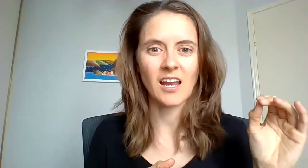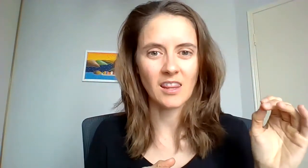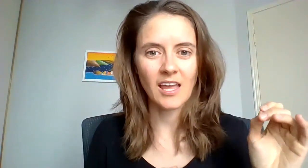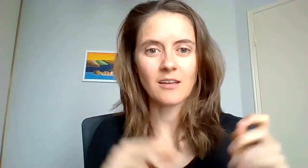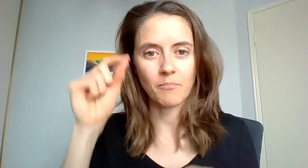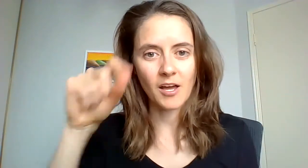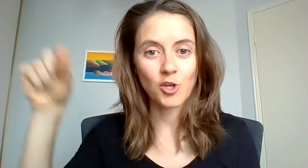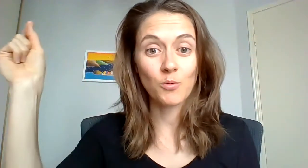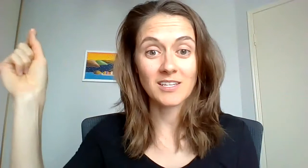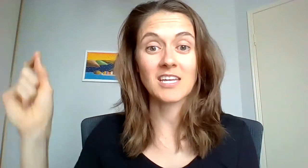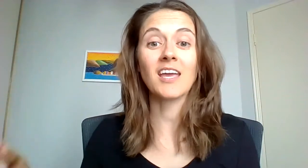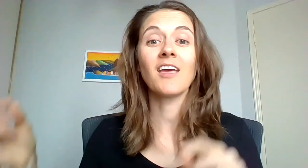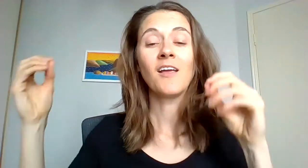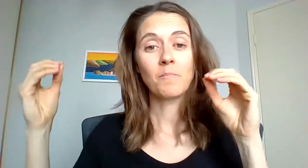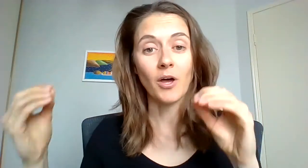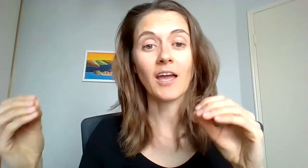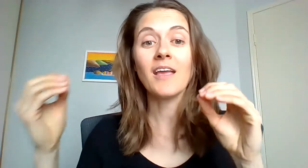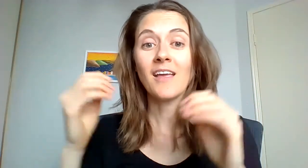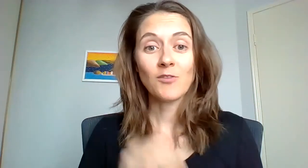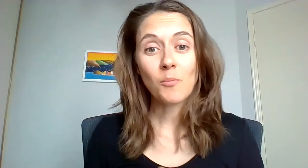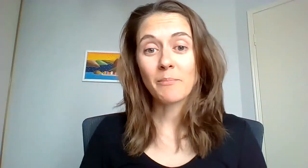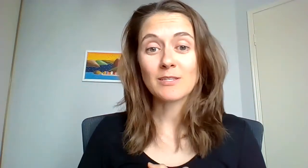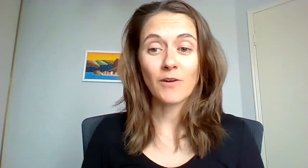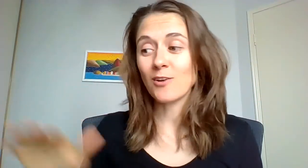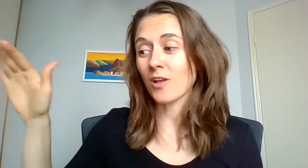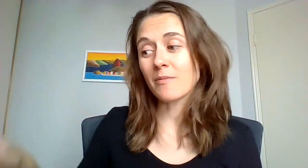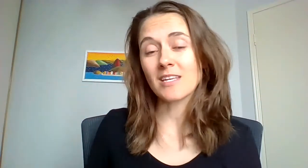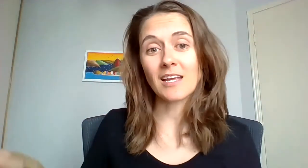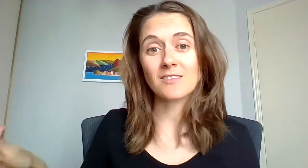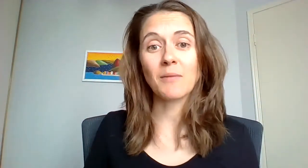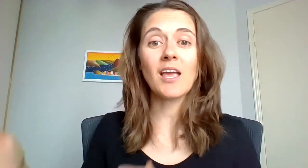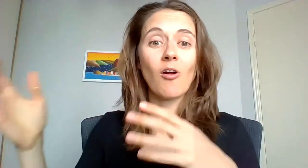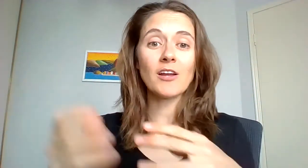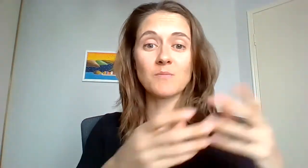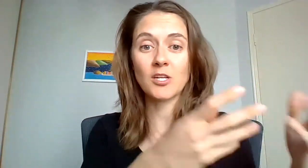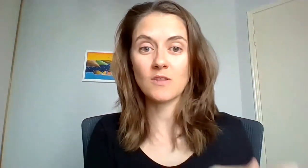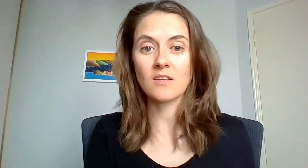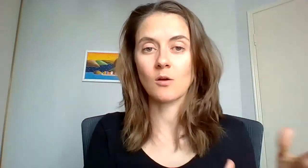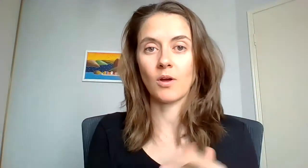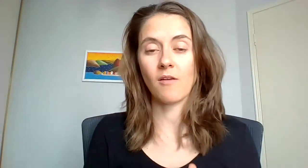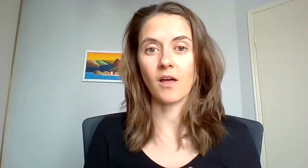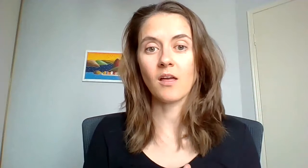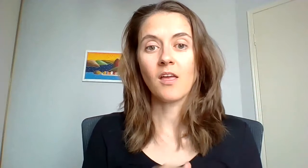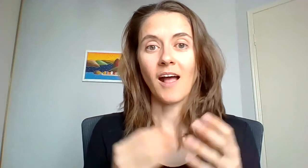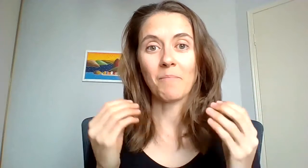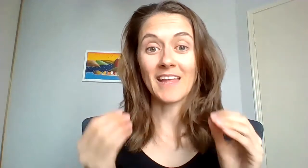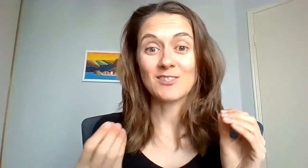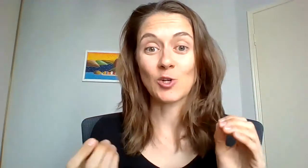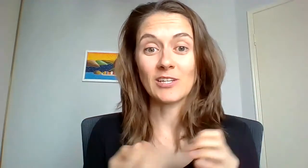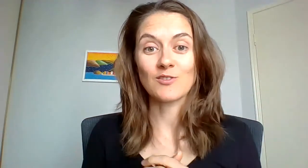and they mark you with a tick by you're my best friend or come and sit next to me or I just made you this or whatever um that's your little